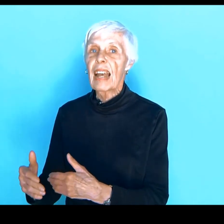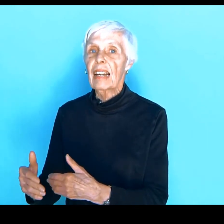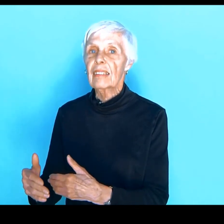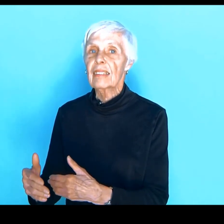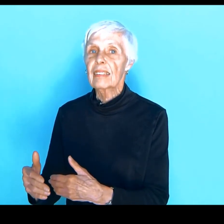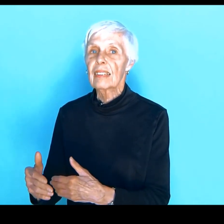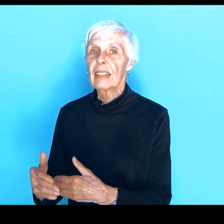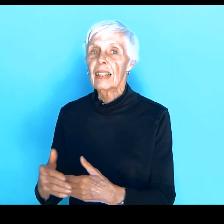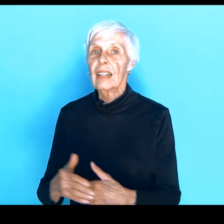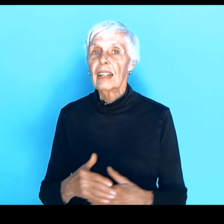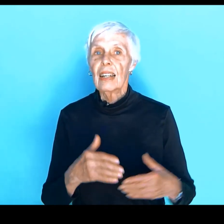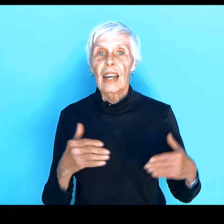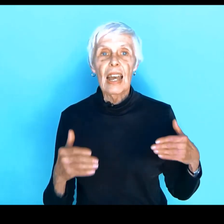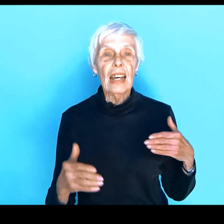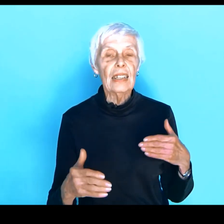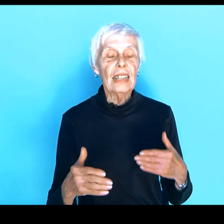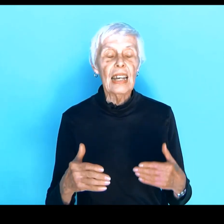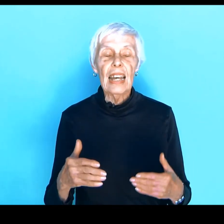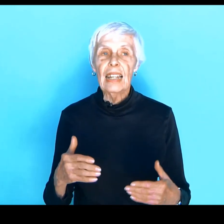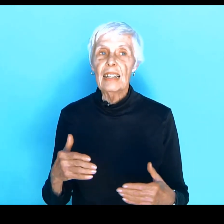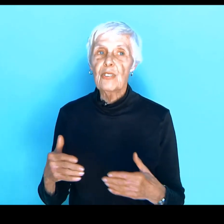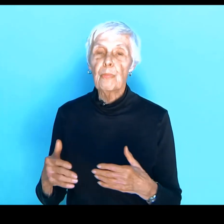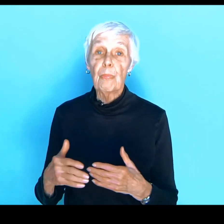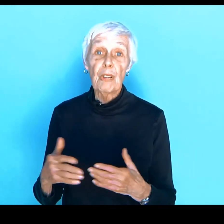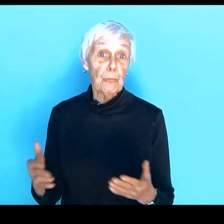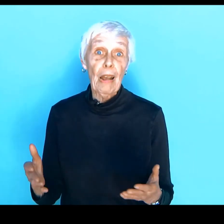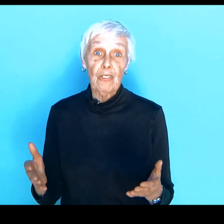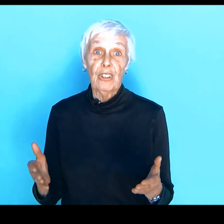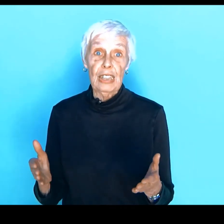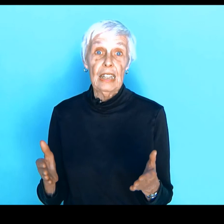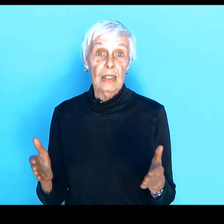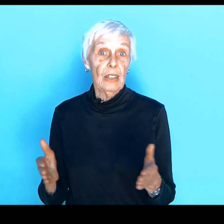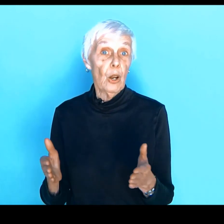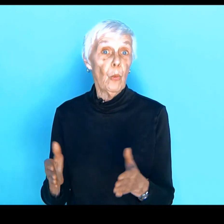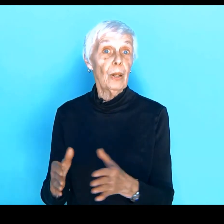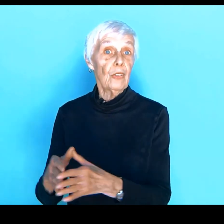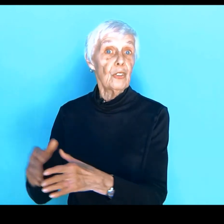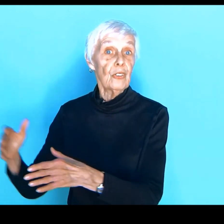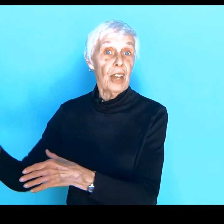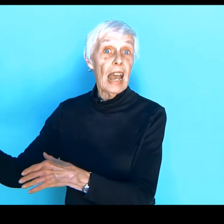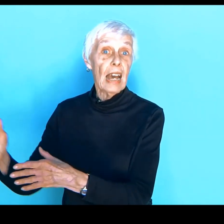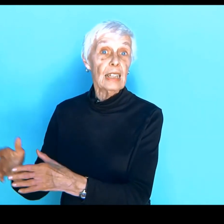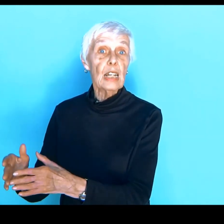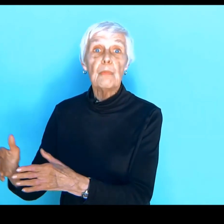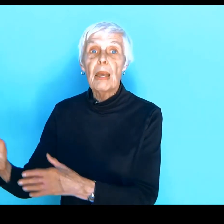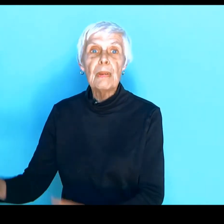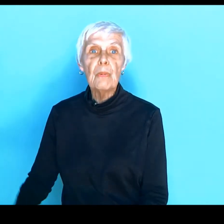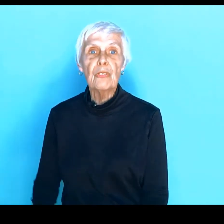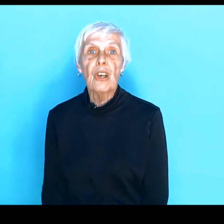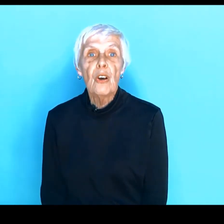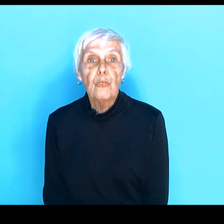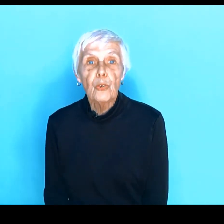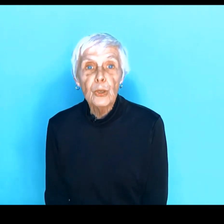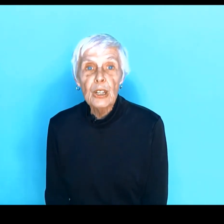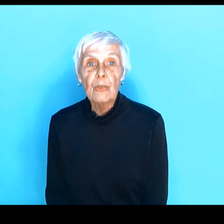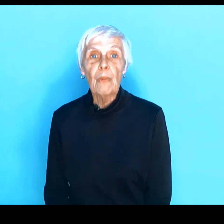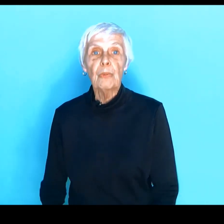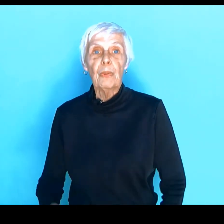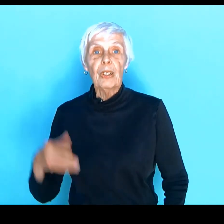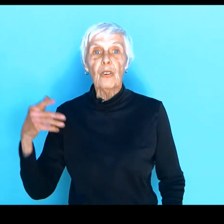sex. And this, especially, you know, when it's your dad, and maybe he was fooling around with one of